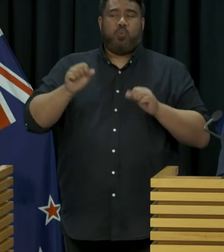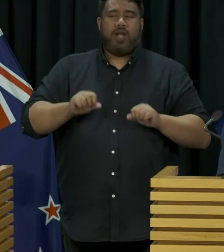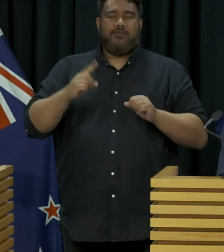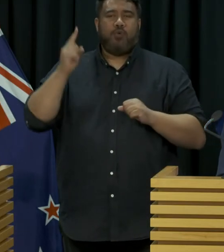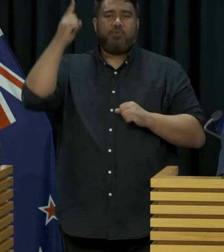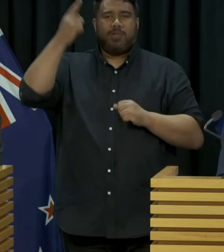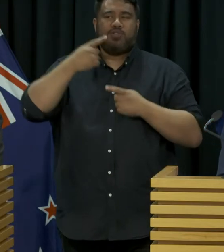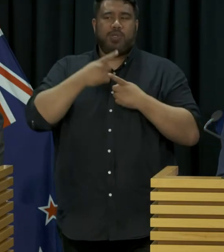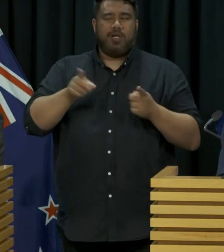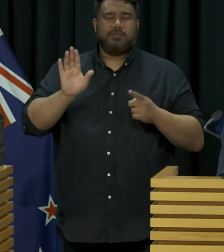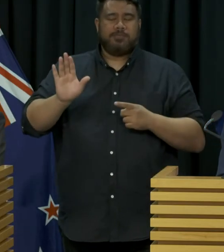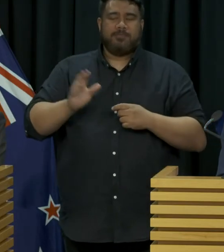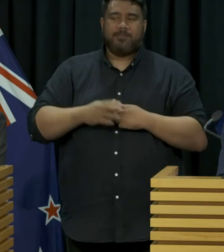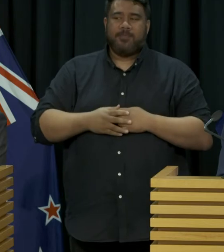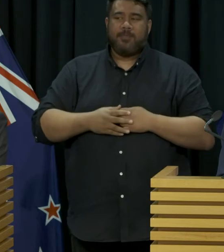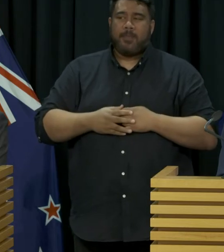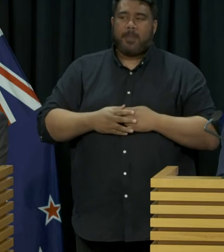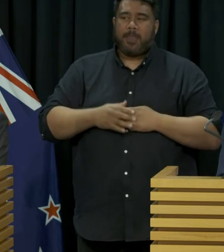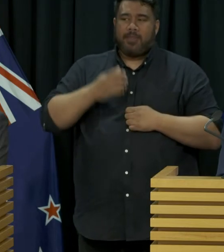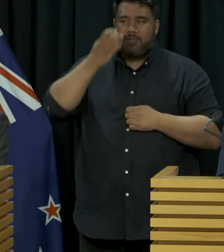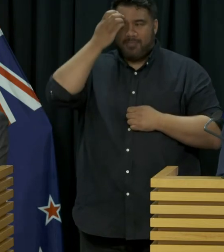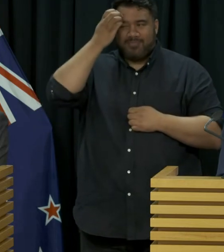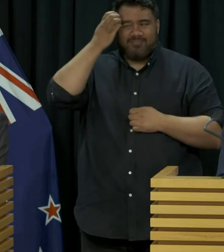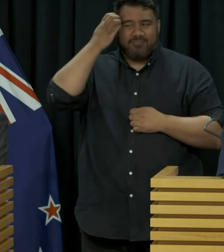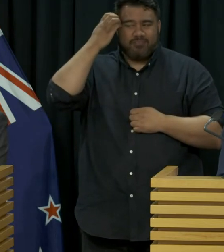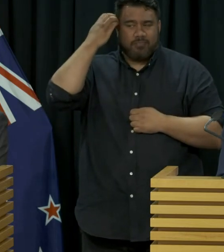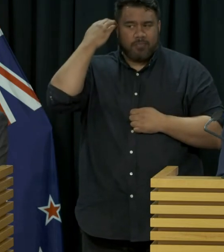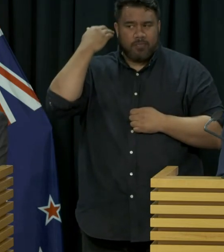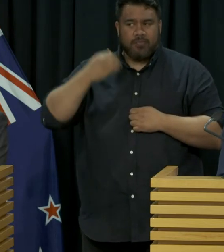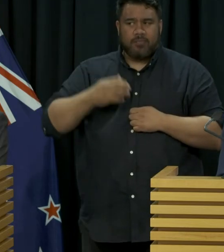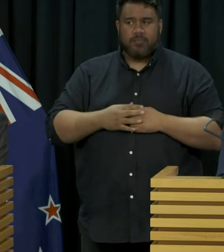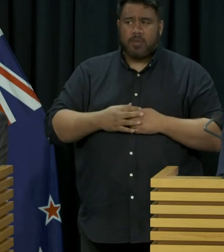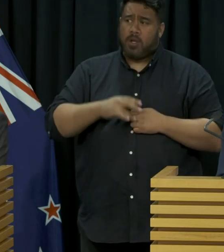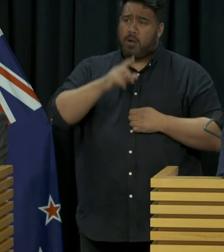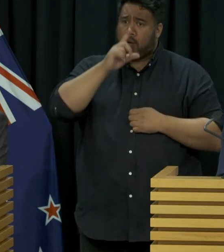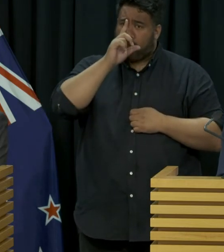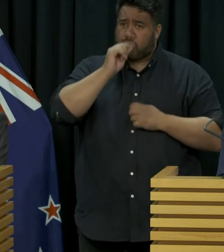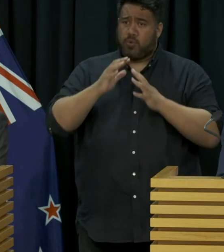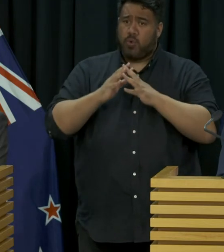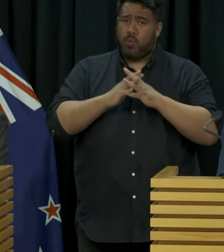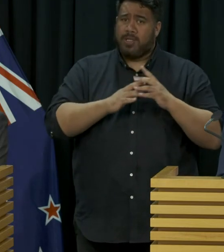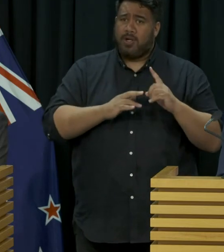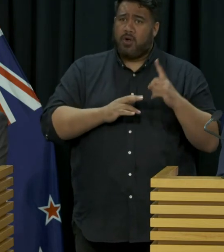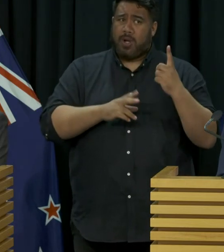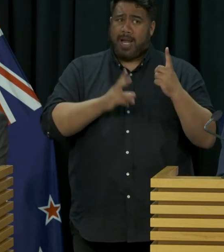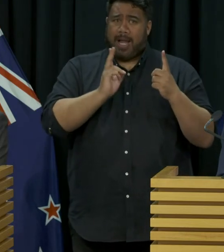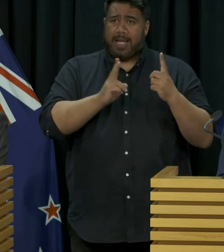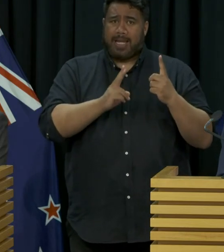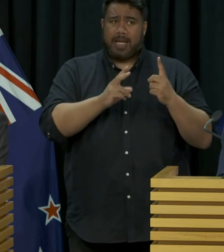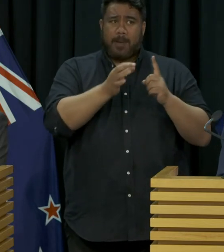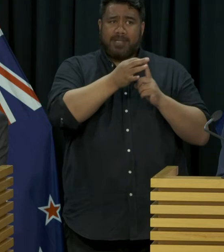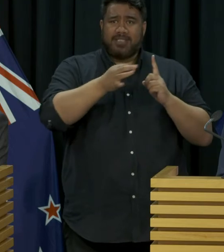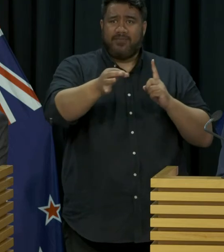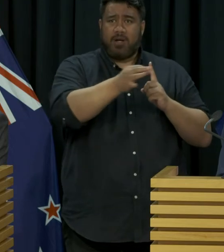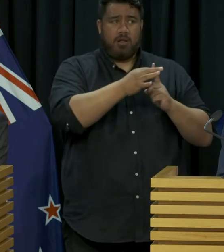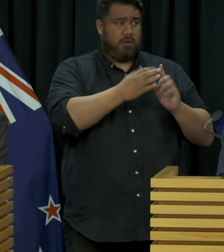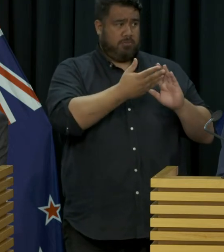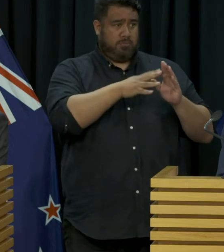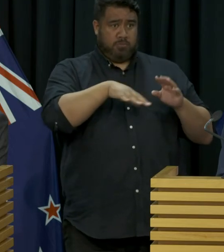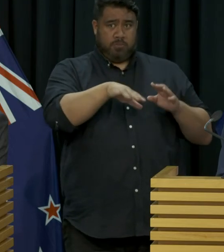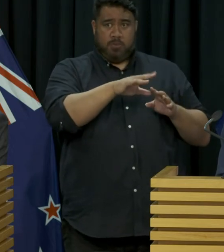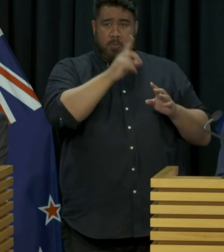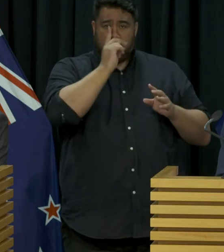Not of that, but we've been told that there's potentially another outbreak in West Auckland amongst the Pacific community,